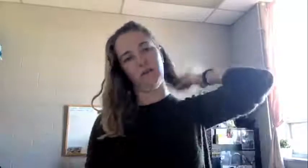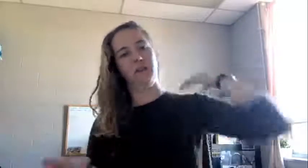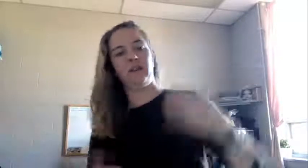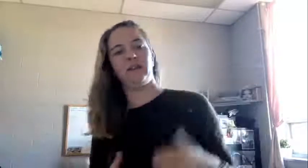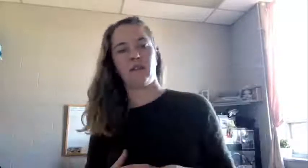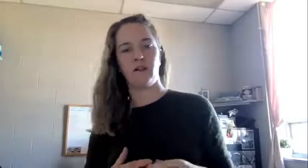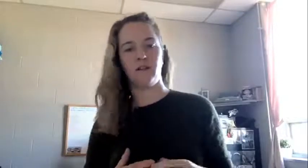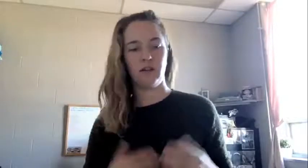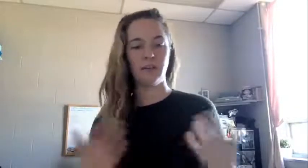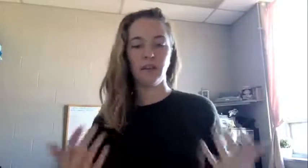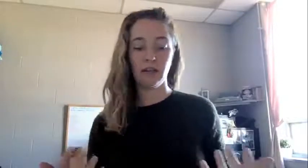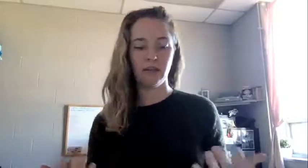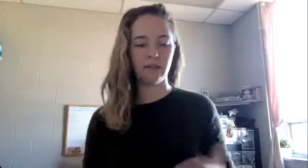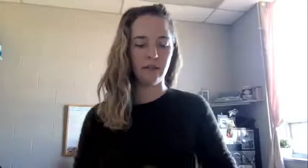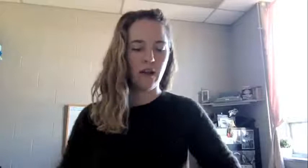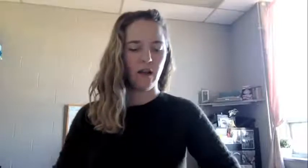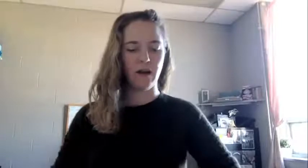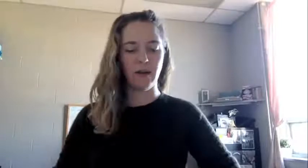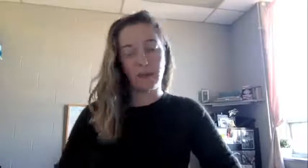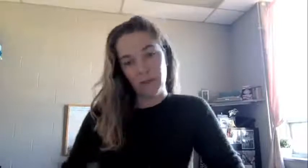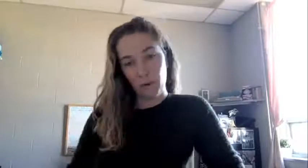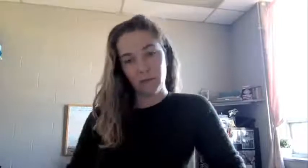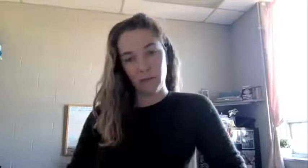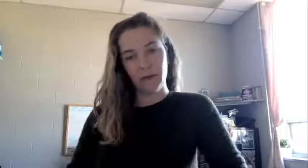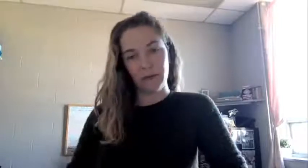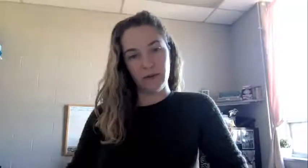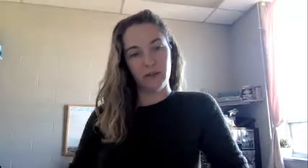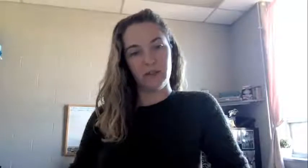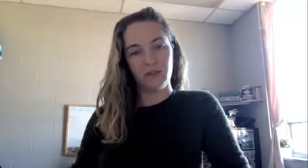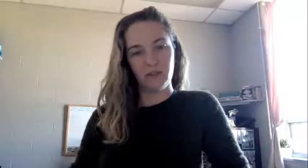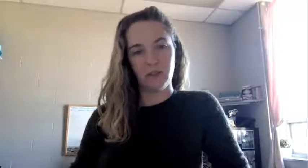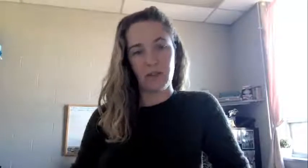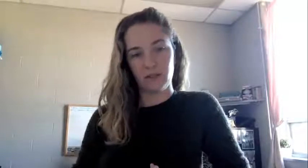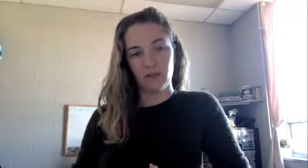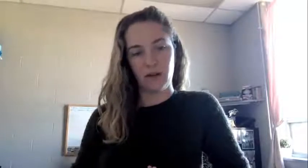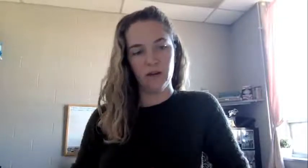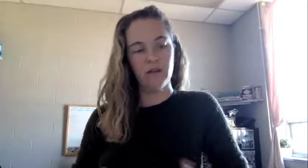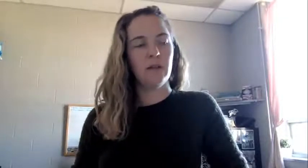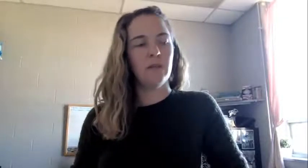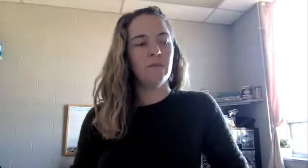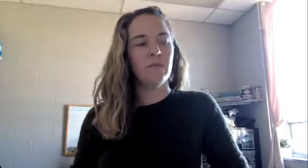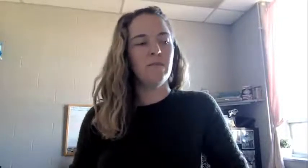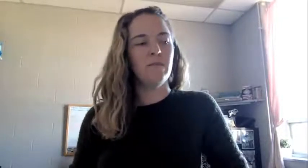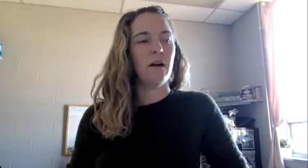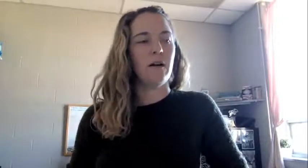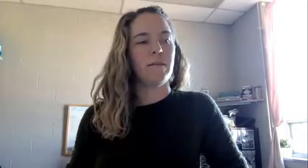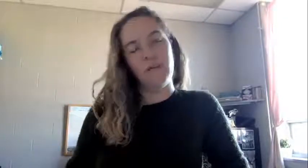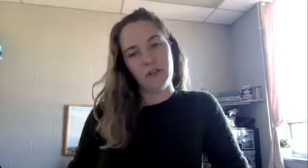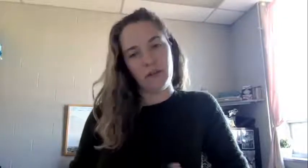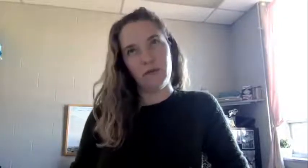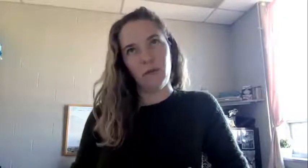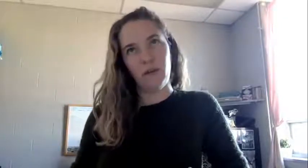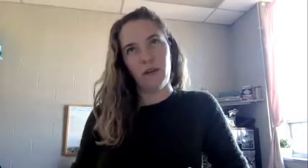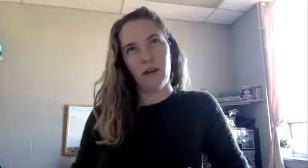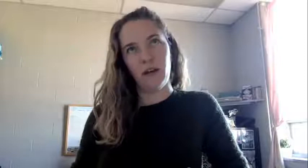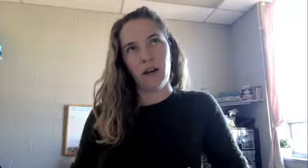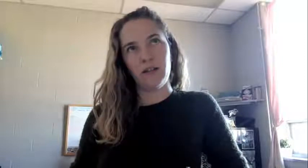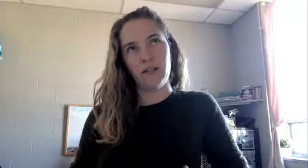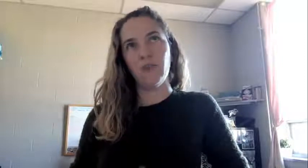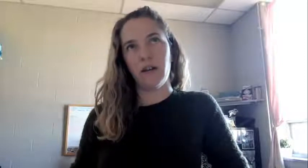the latest scholarship is. And that's important for me to be able to teach those classes well. I mentioned before that I did want to end